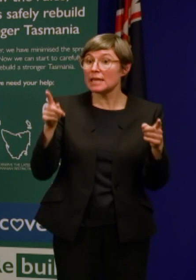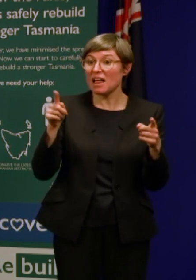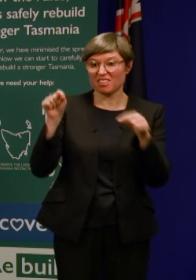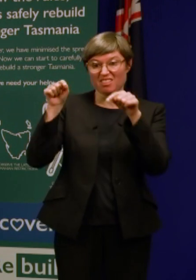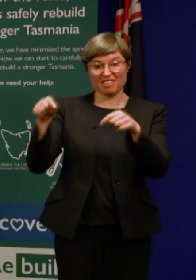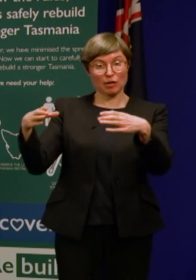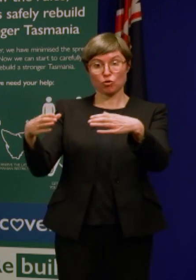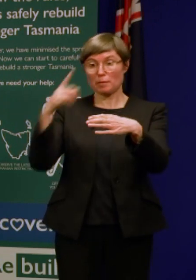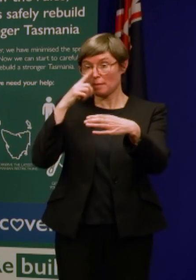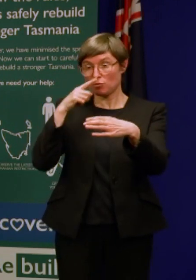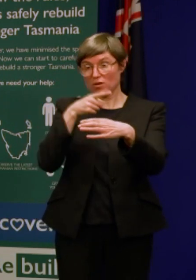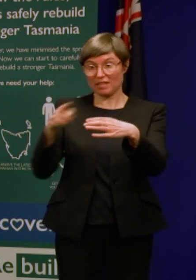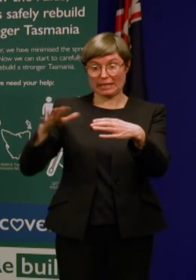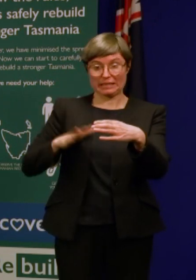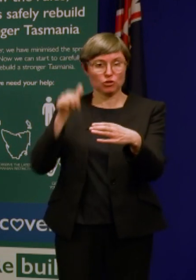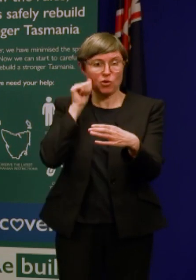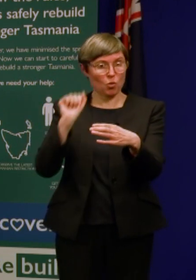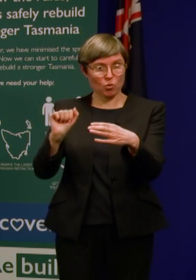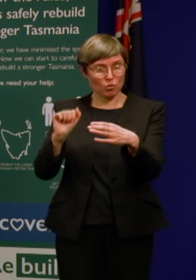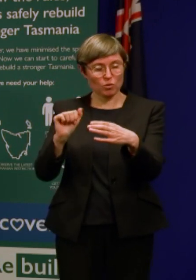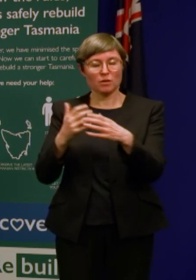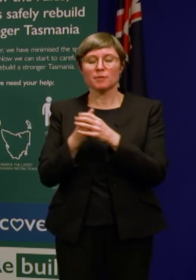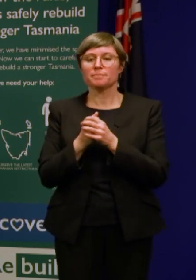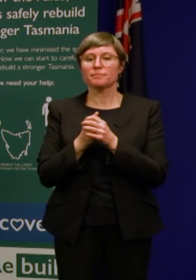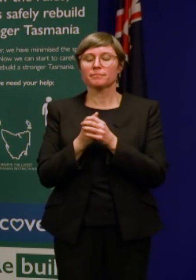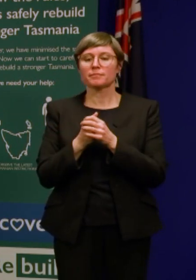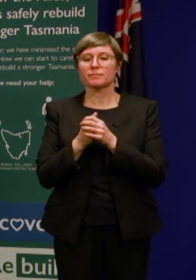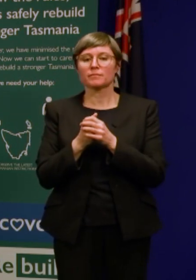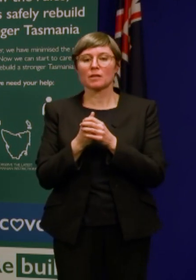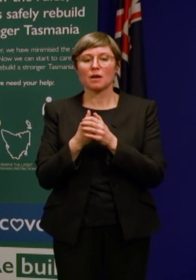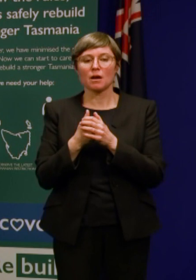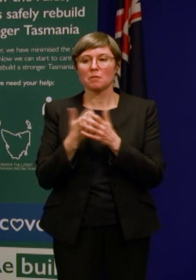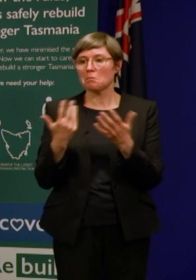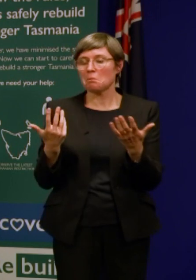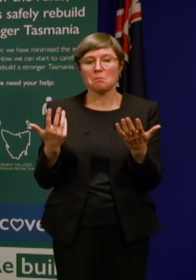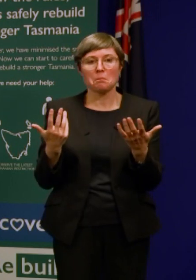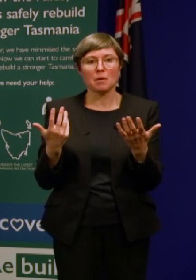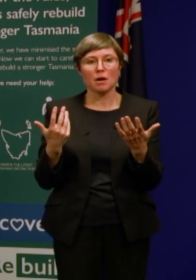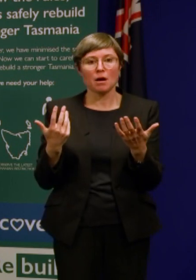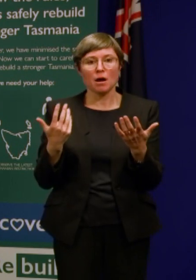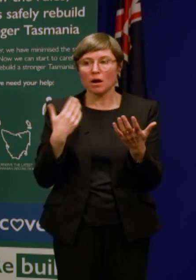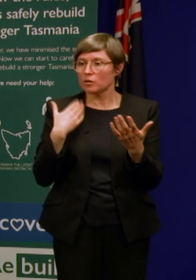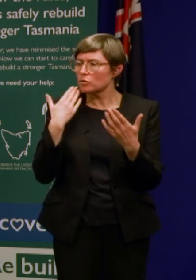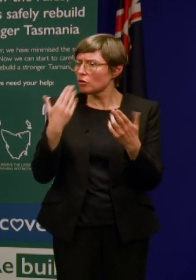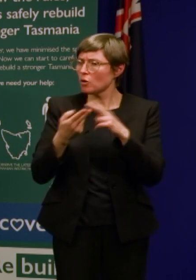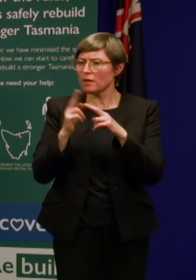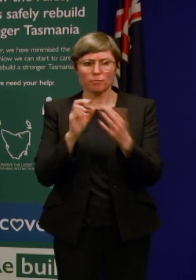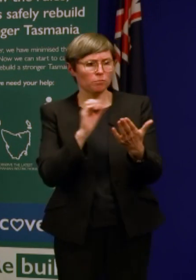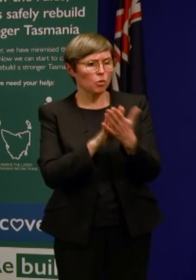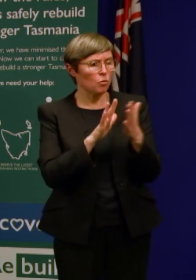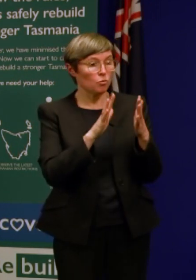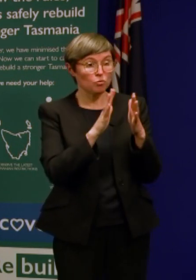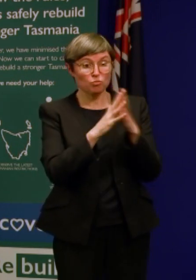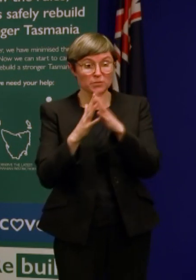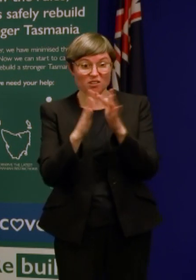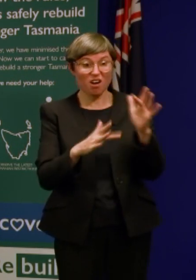required to receive the message were informed. I'm not certain as to whether or not that would have been placed on the website so it would